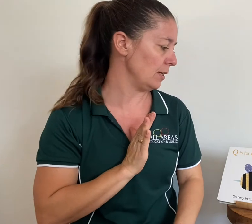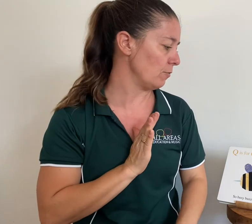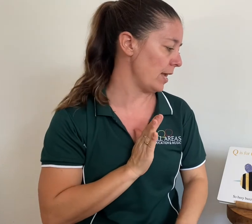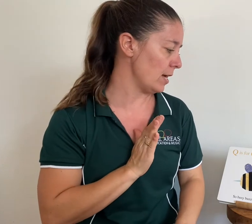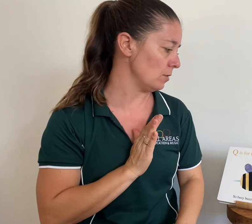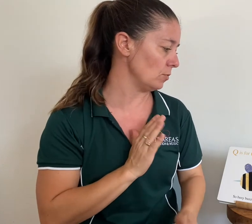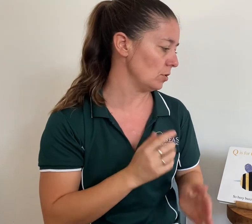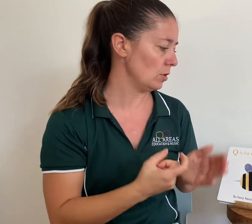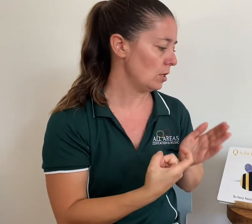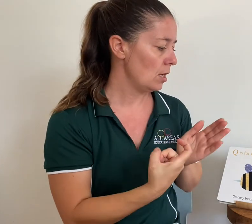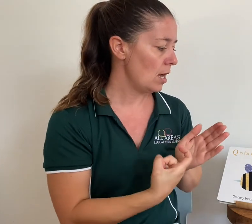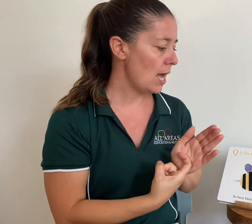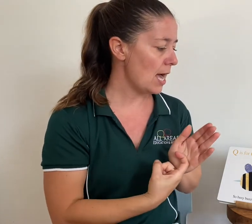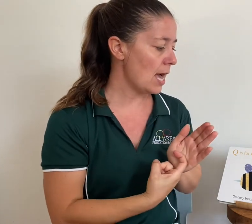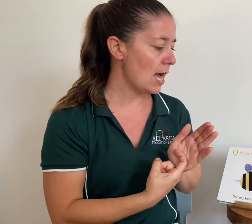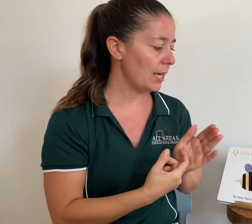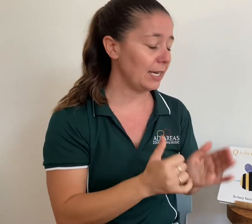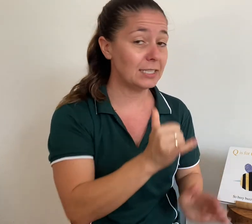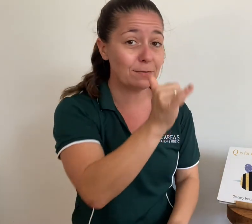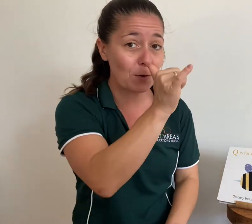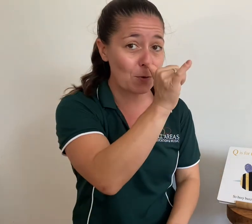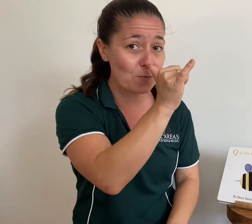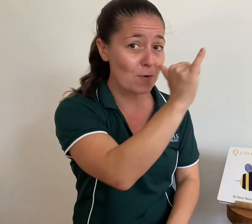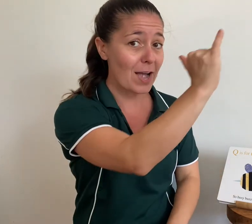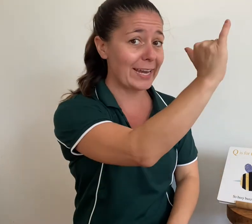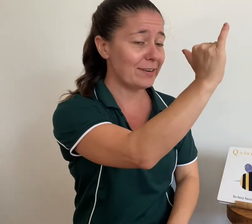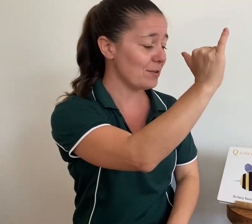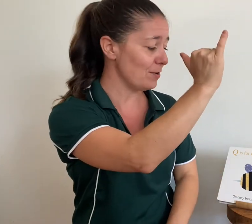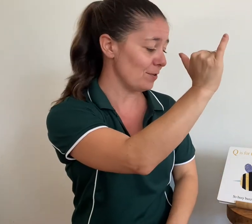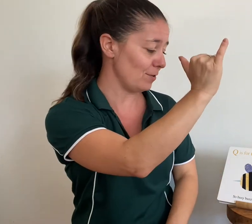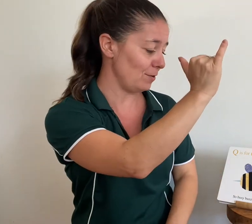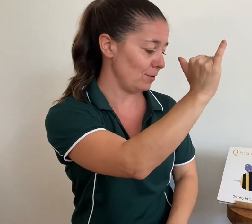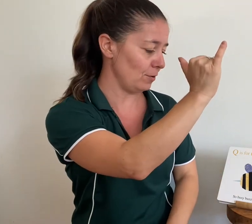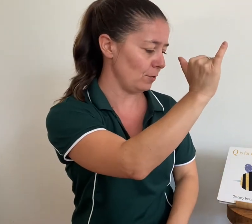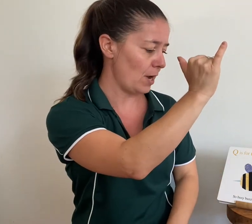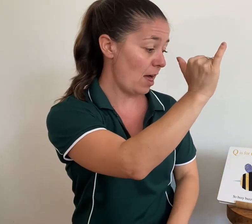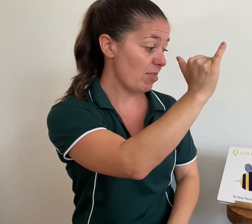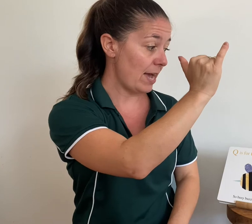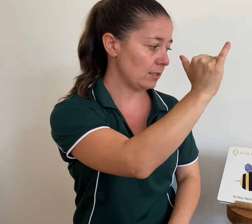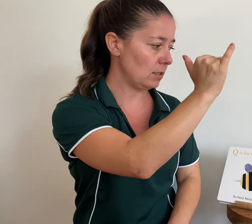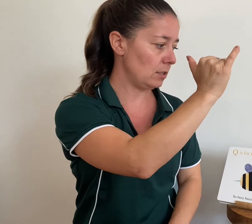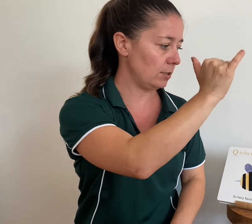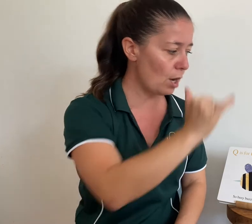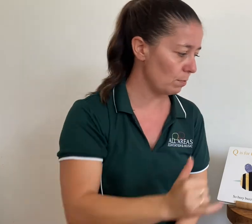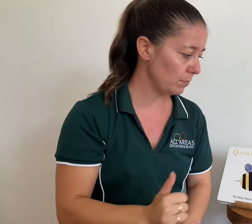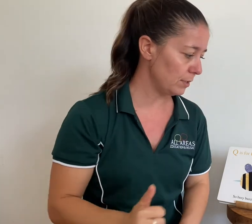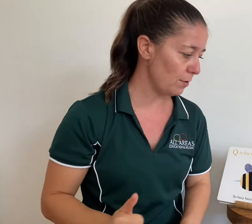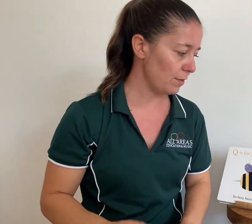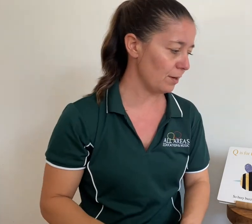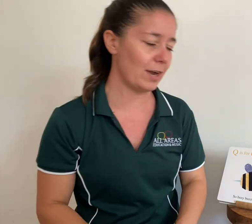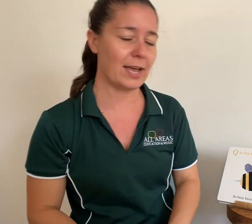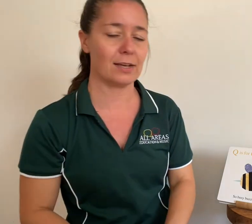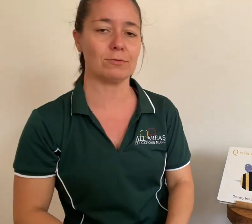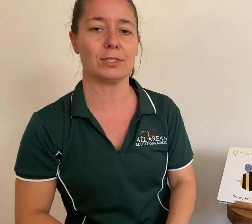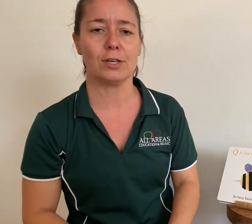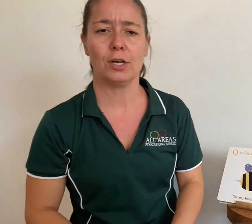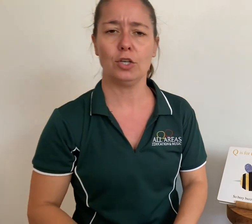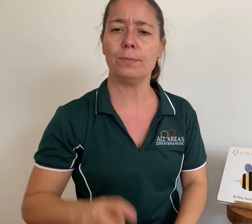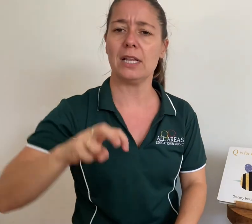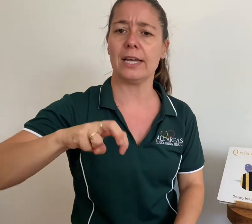around. R is for rhino. That stomps on the ground. You might like